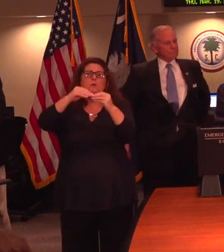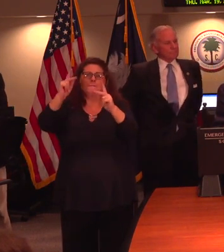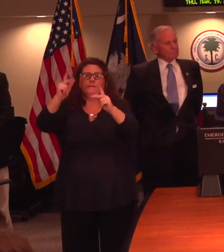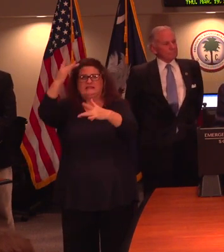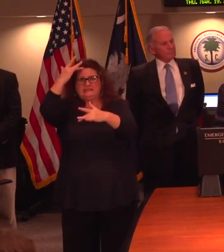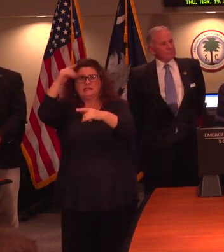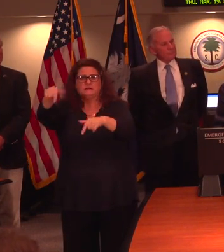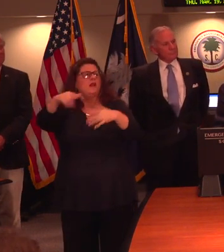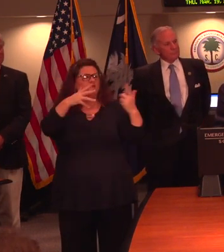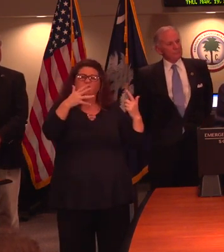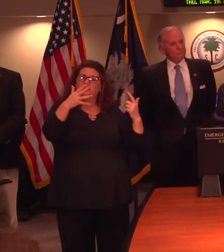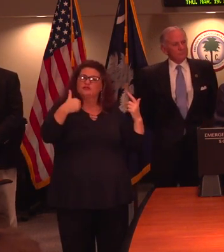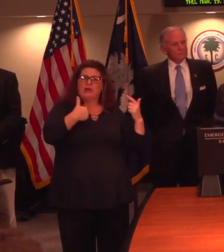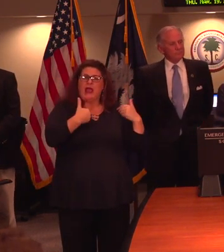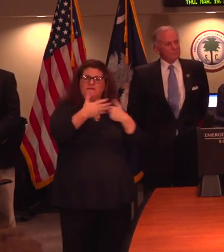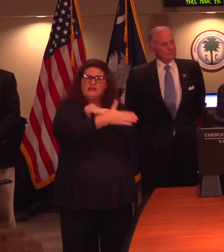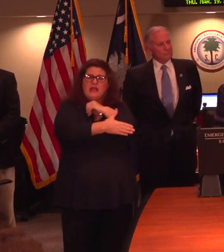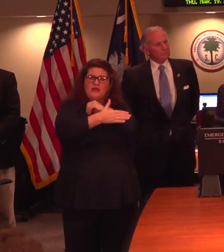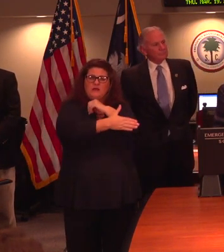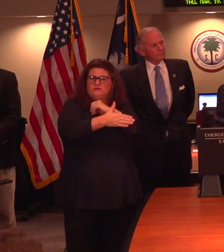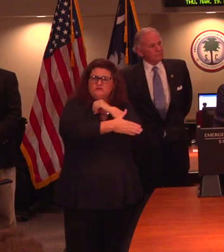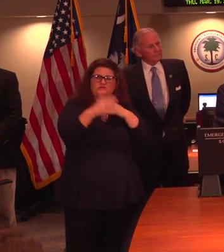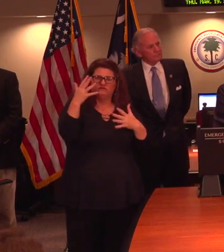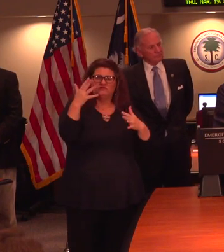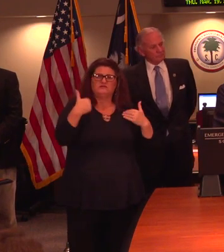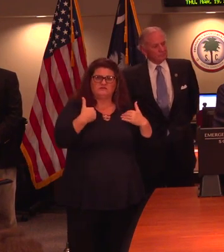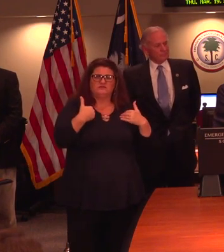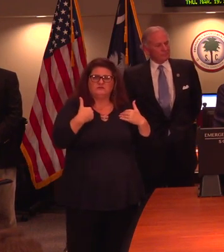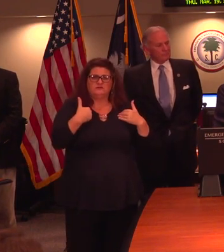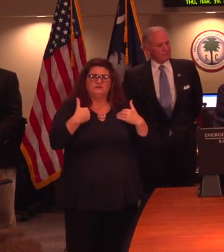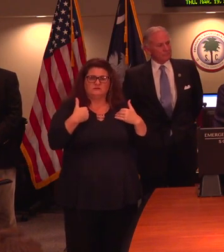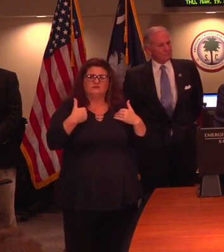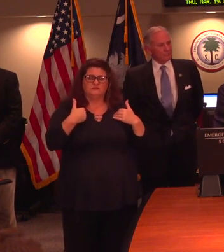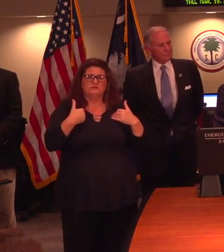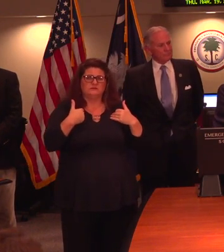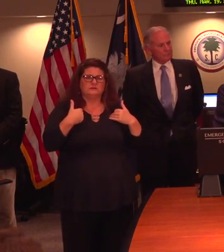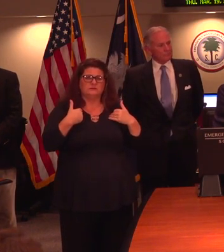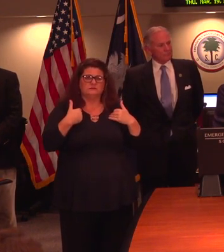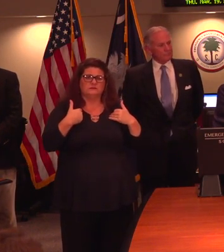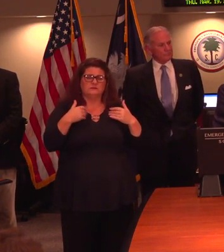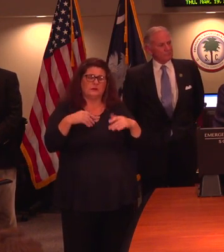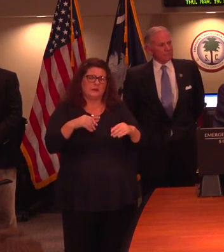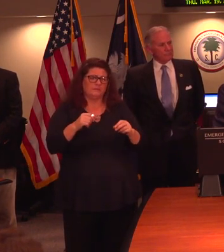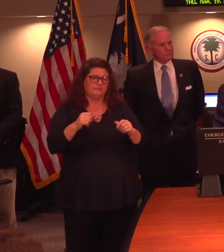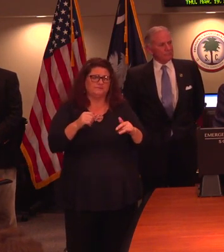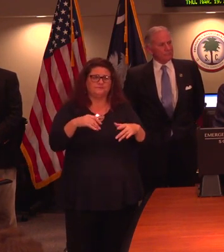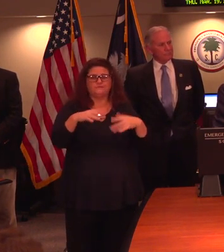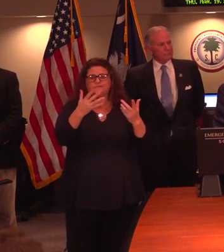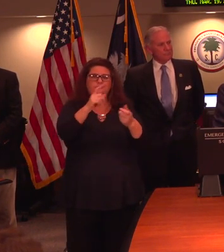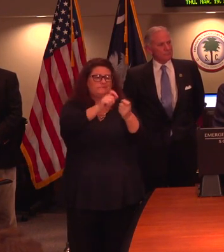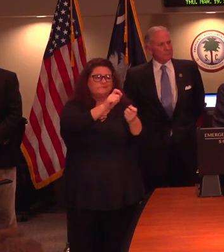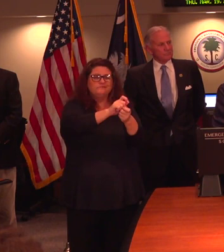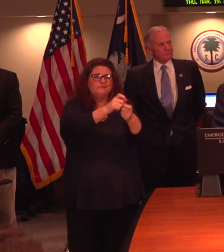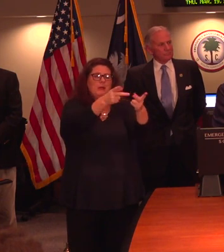the information by county. And we are reporting information by particular settings where there's